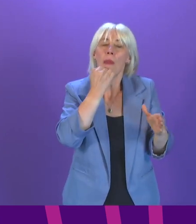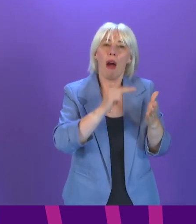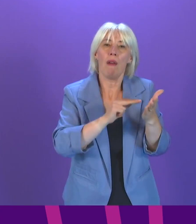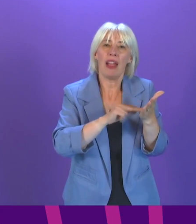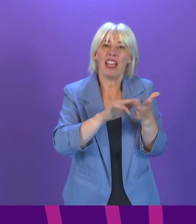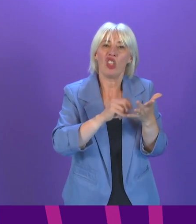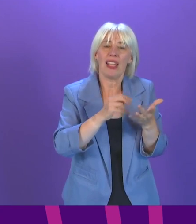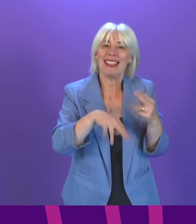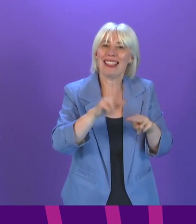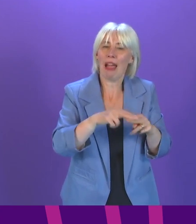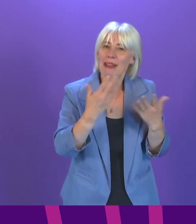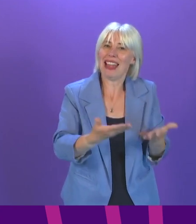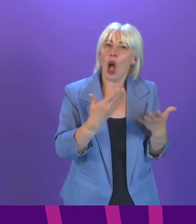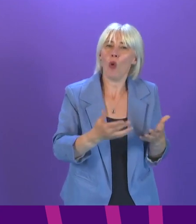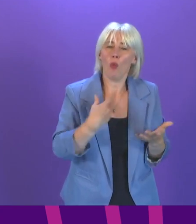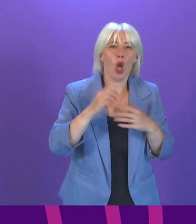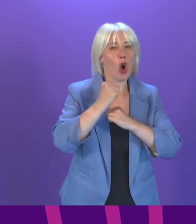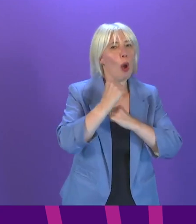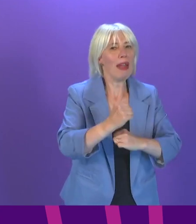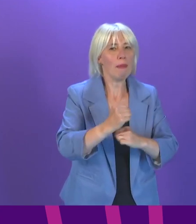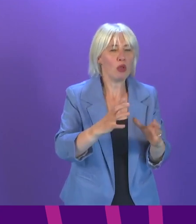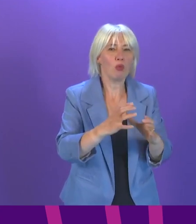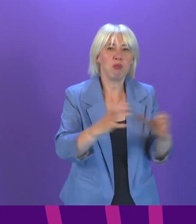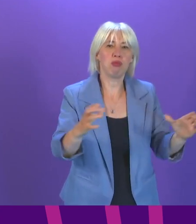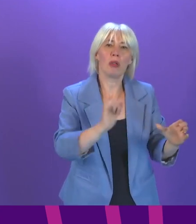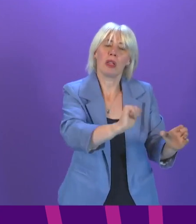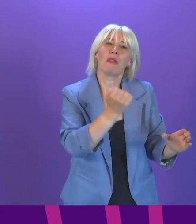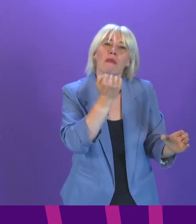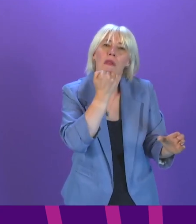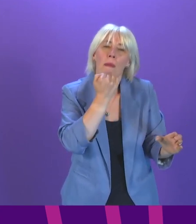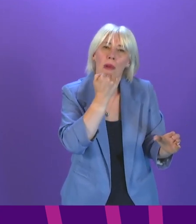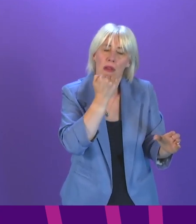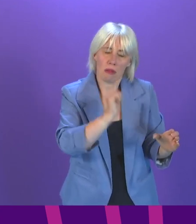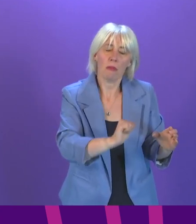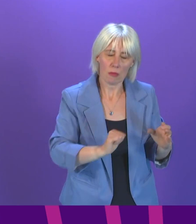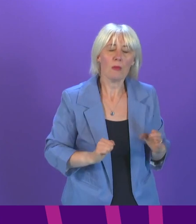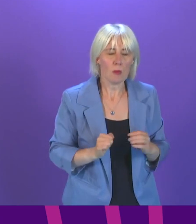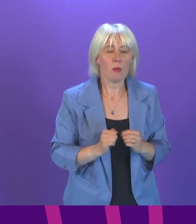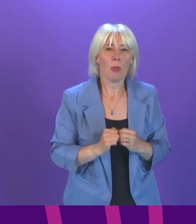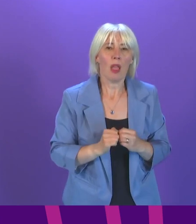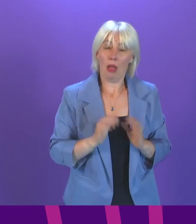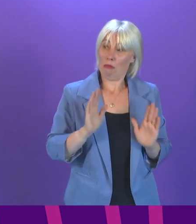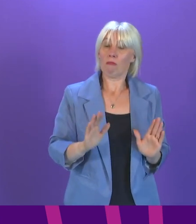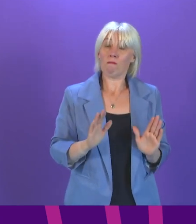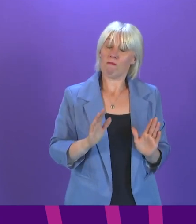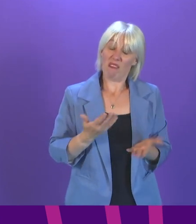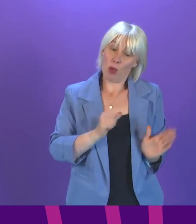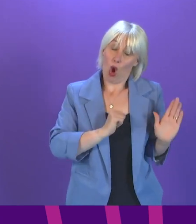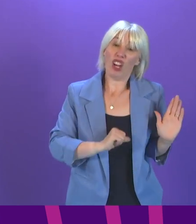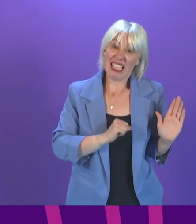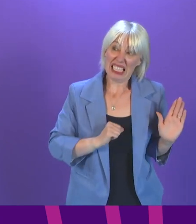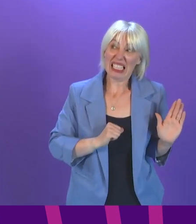National Health Service. We have a commitment to increase the staffing complement in the National Health Service. I have to be frank,